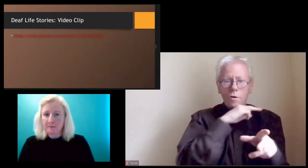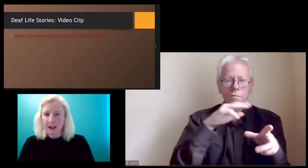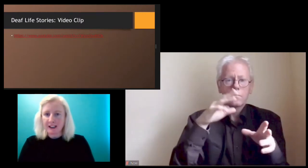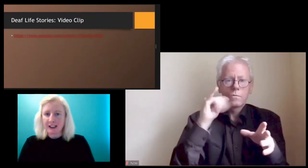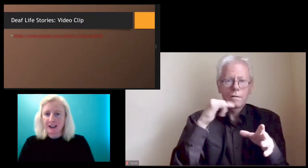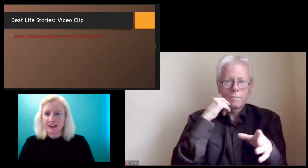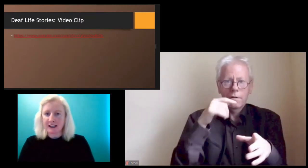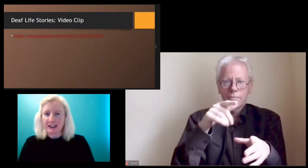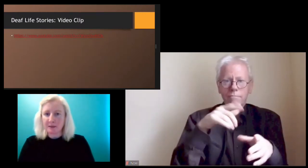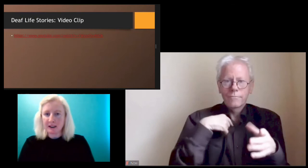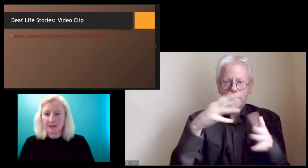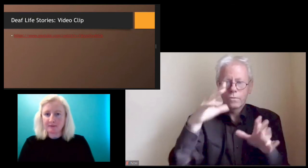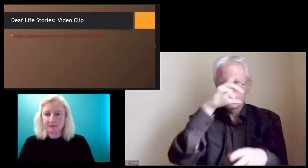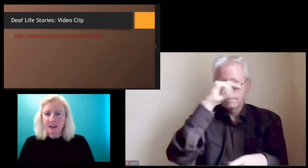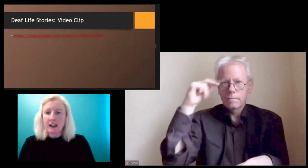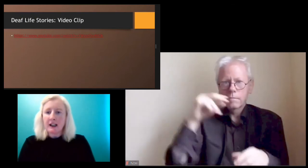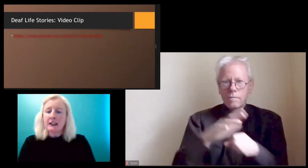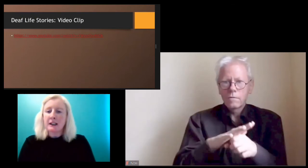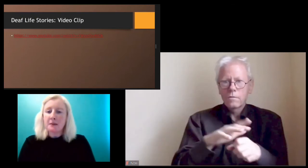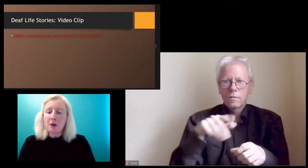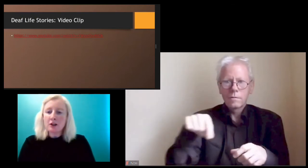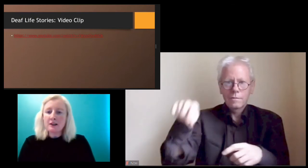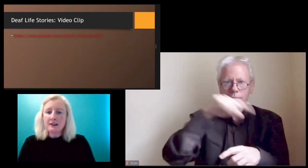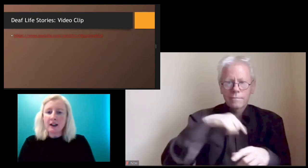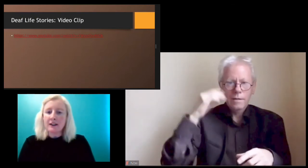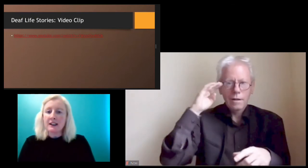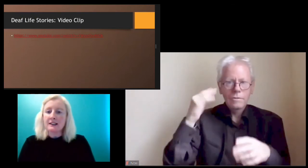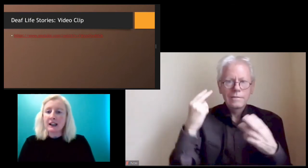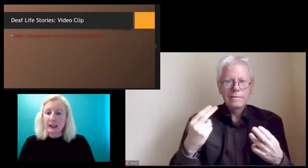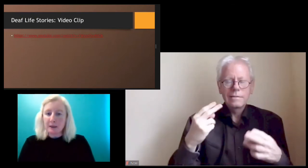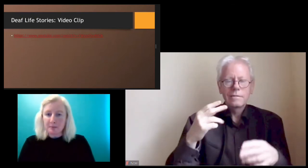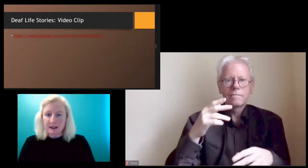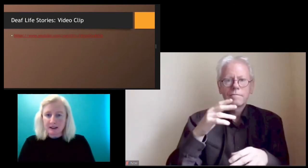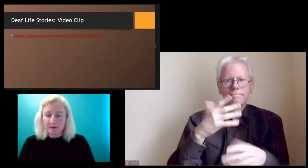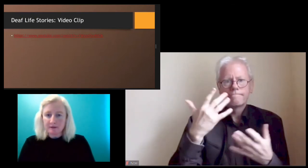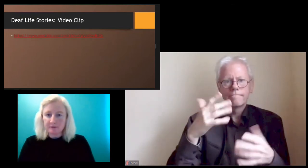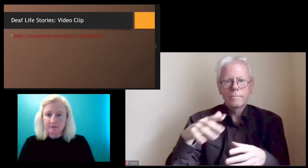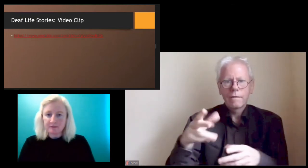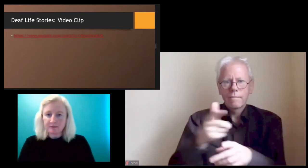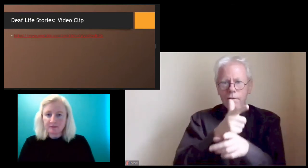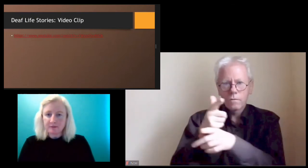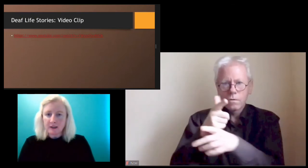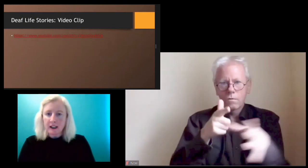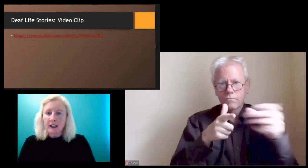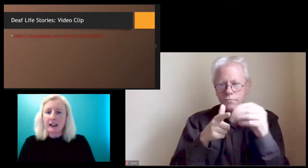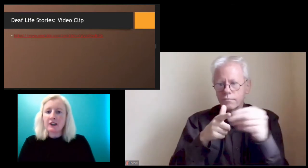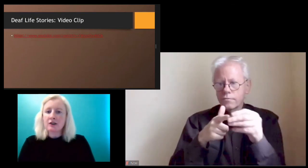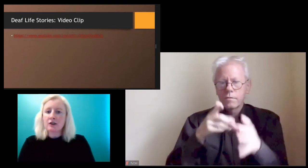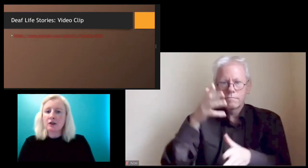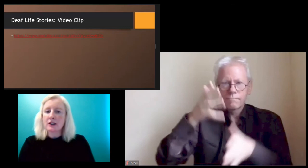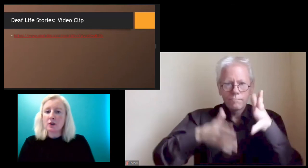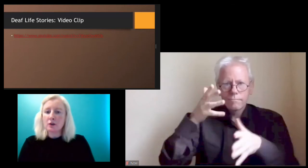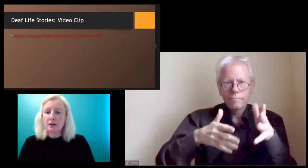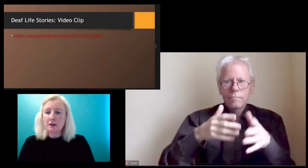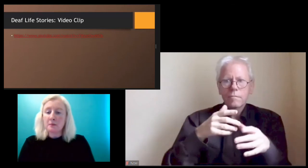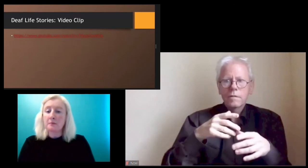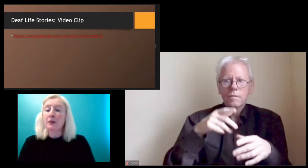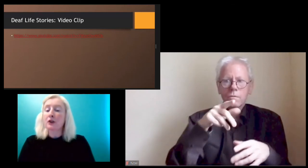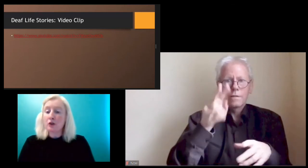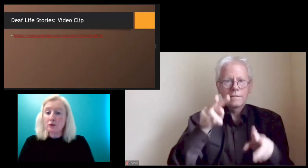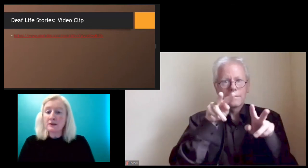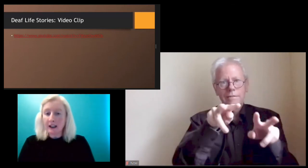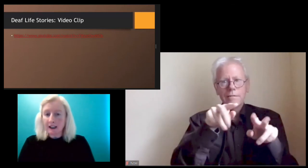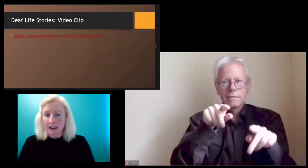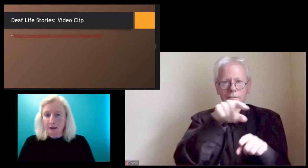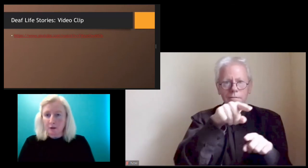the attendees can see me. The importance of these clips is to denote